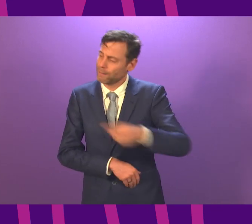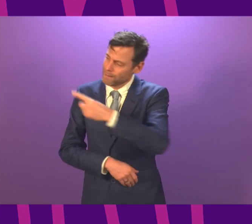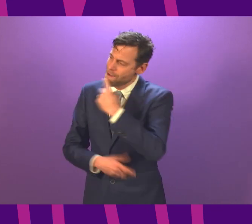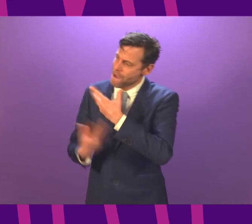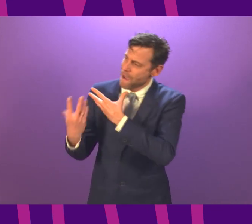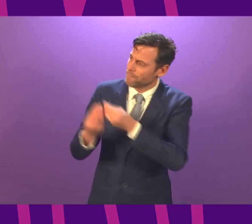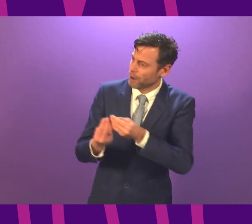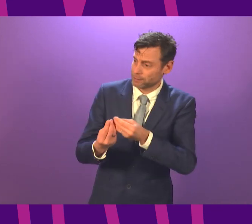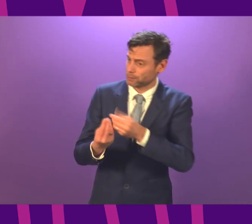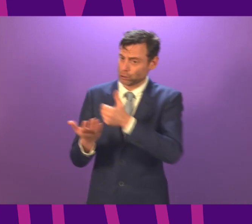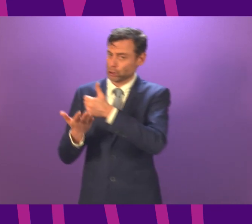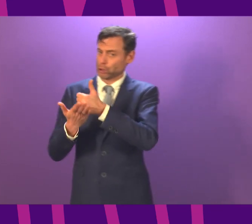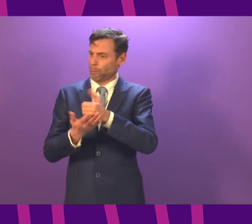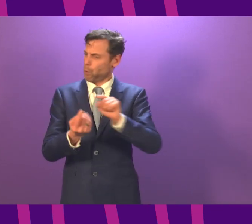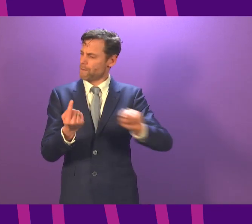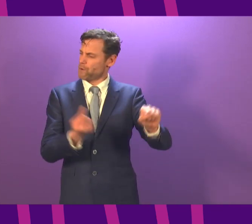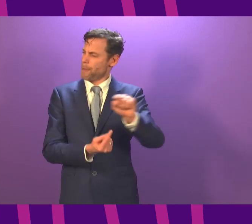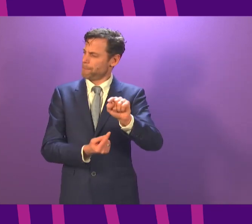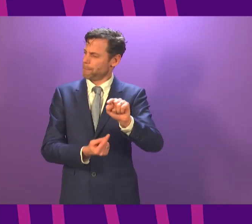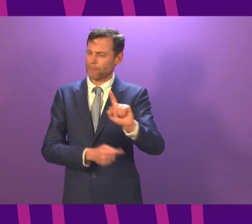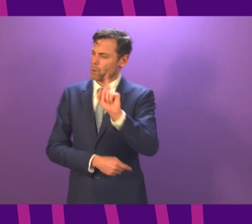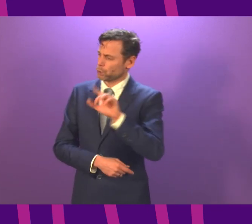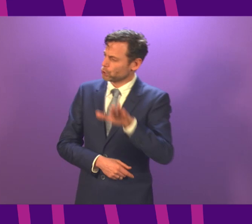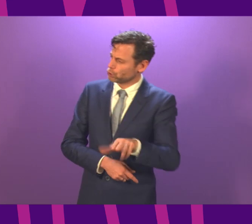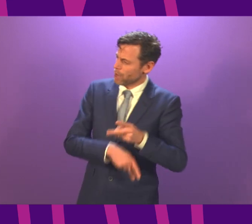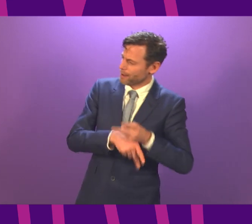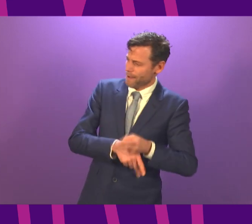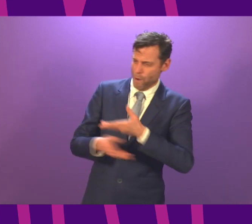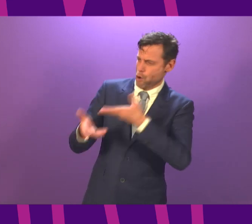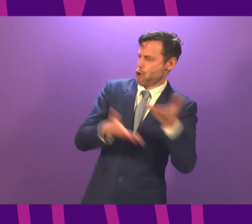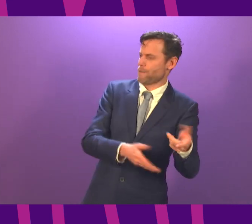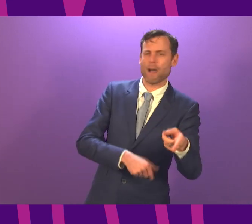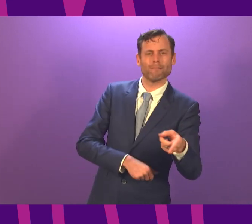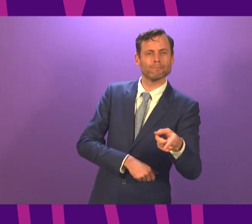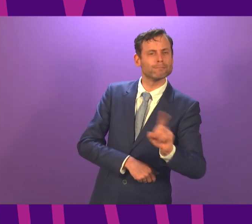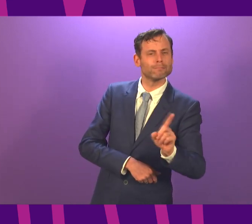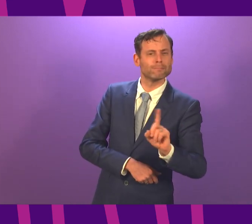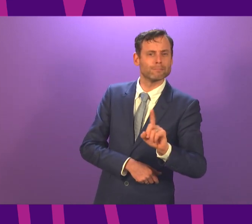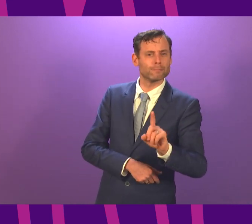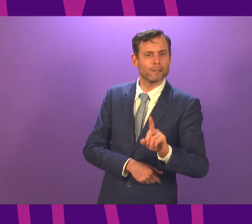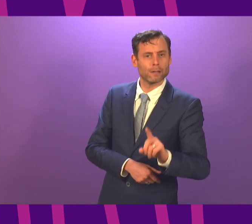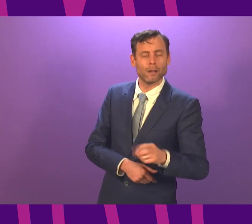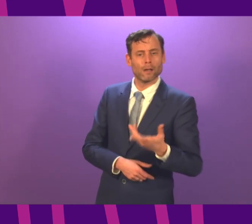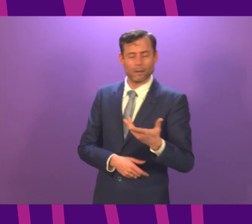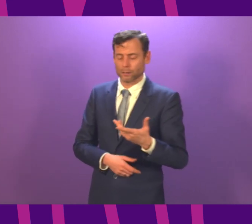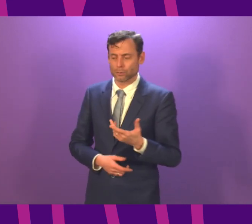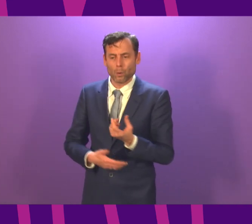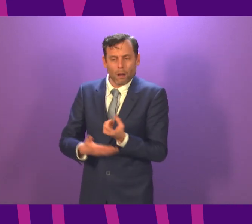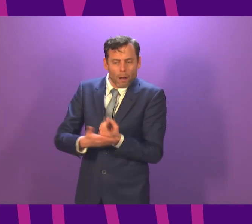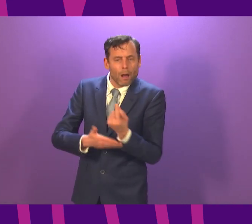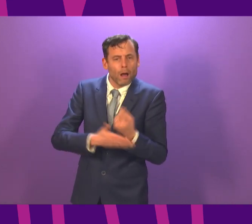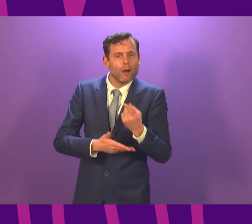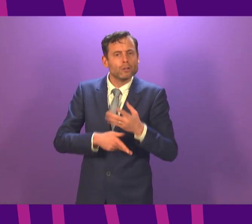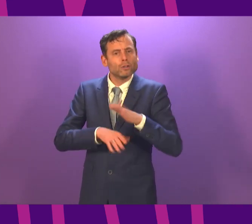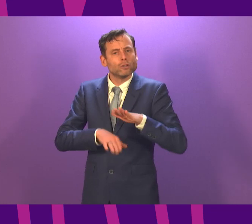support is available and what child care will be available for them? The availability of informal child care and child minders